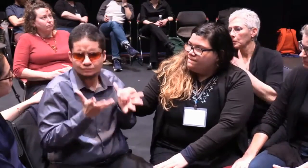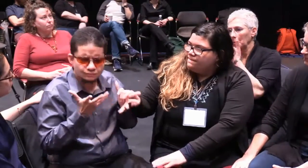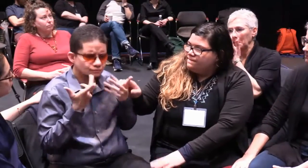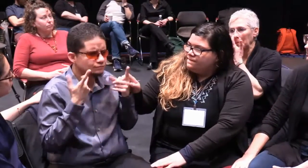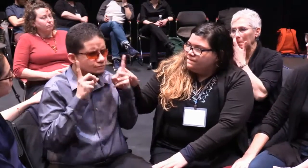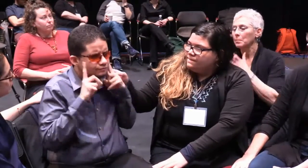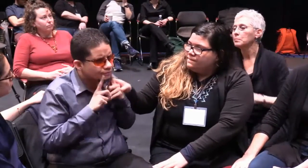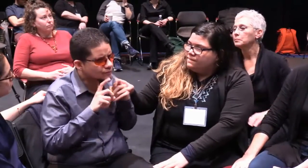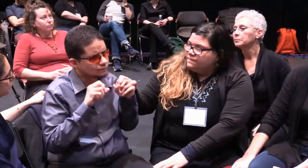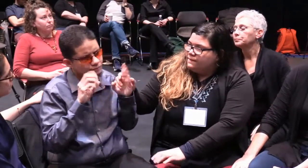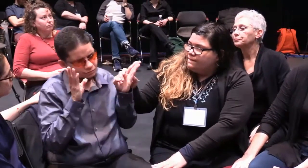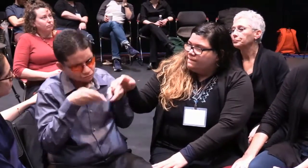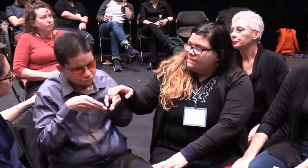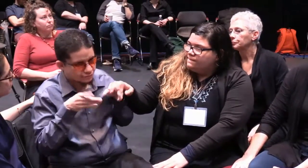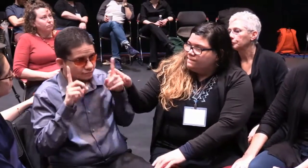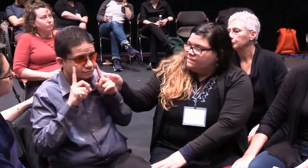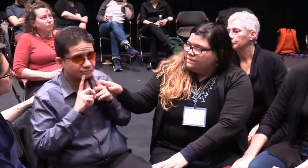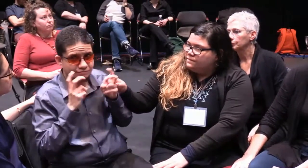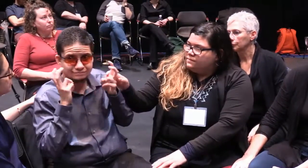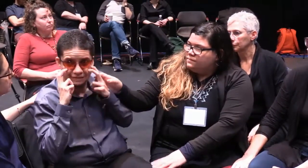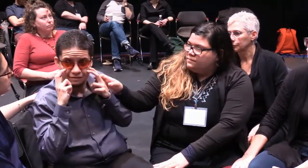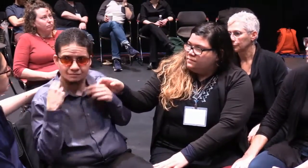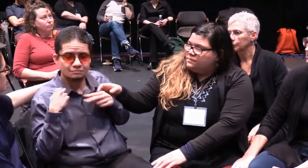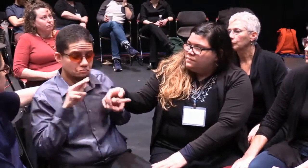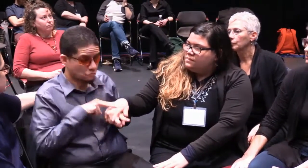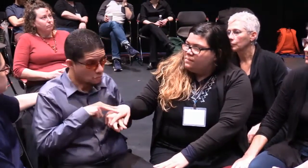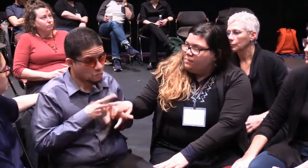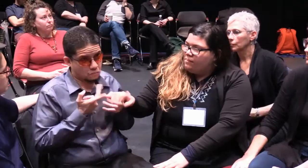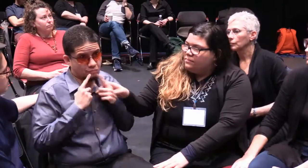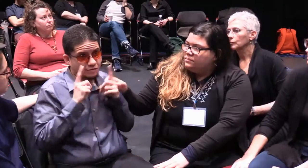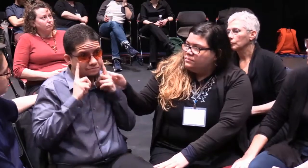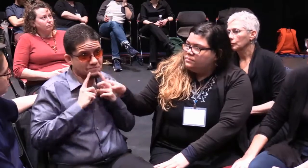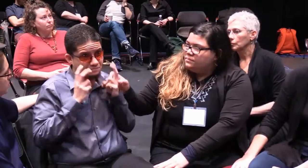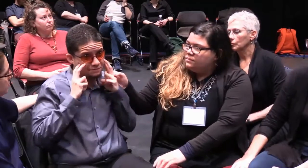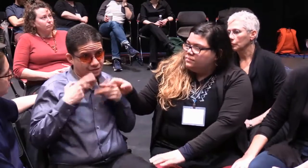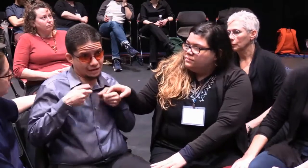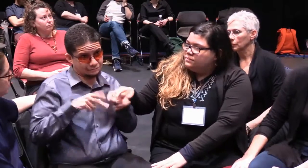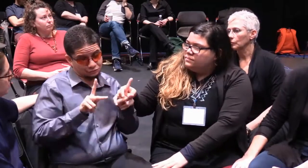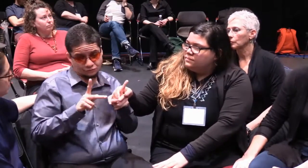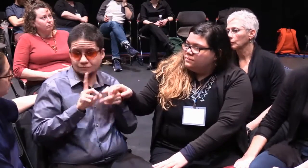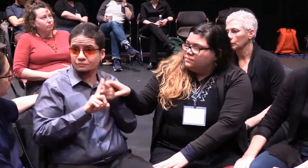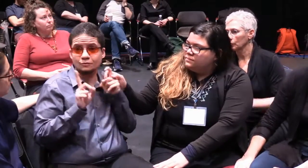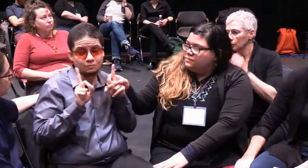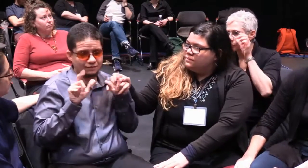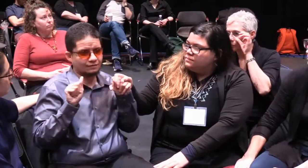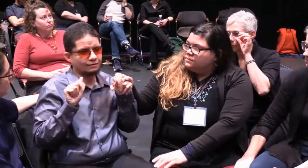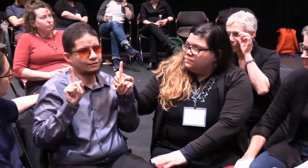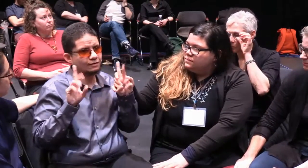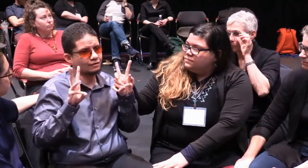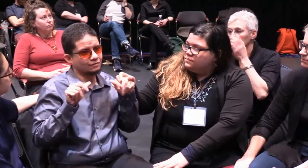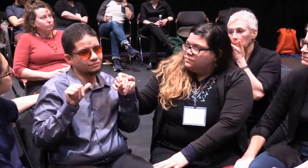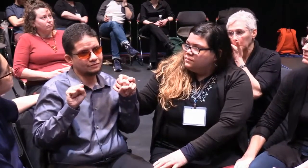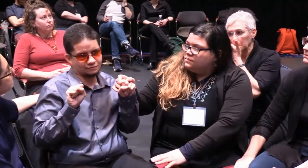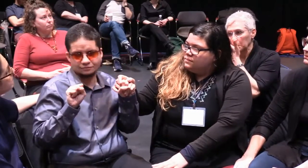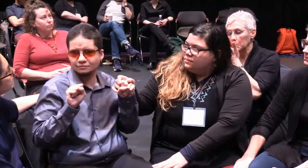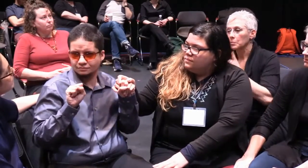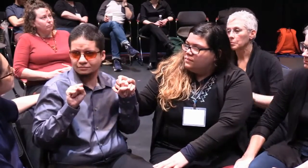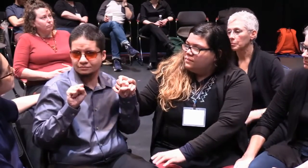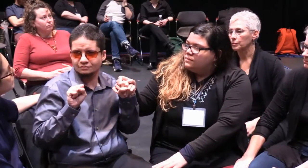shows are advertised on Facebook. That's how people find out something's happening. But what about Deaf